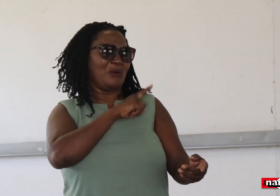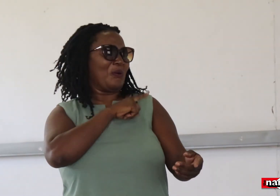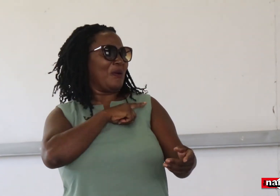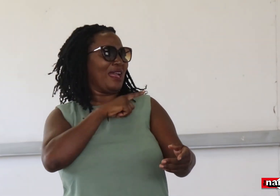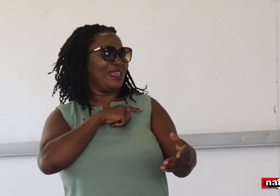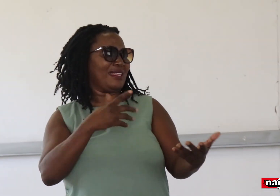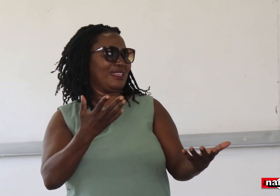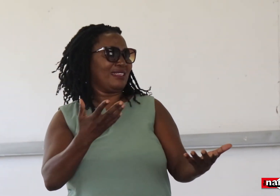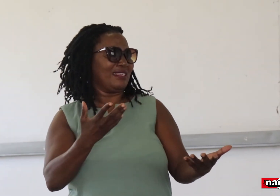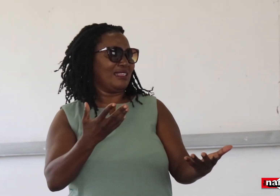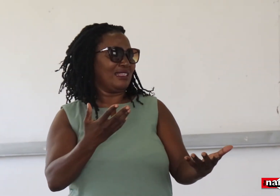Why?